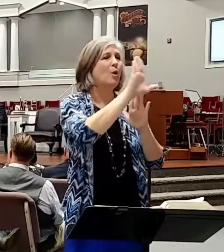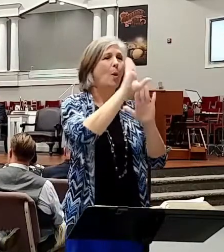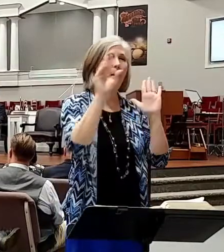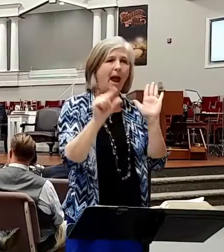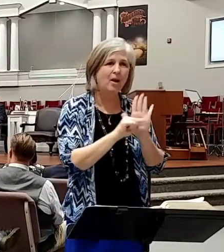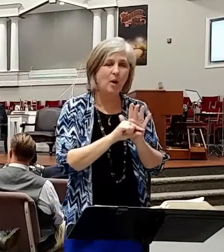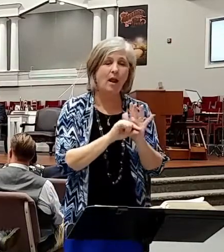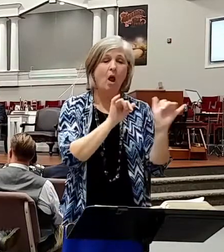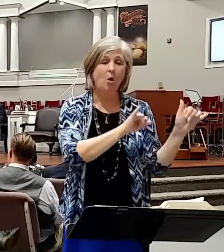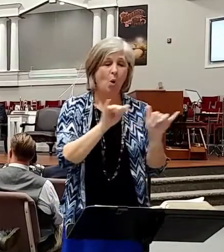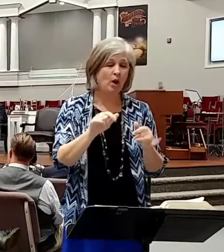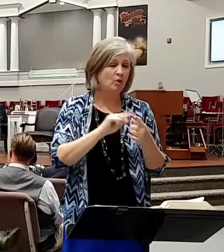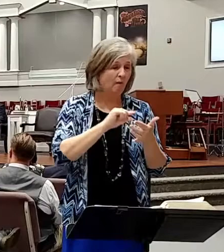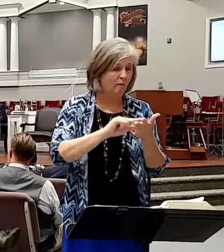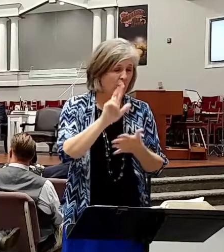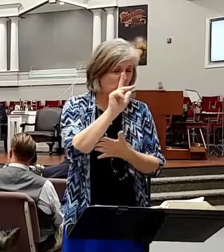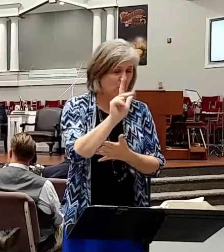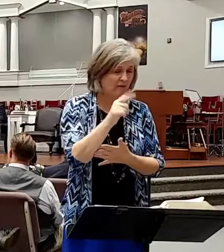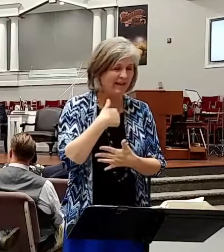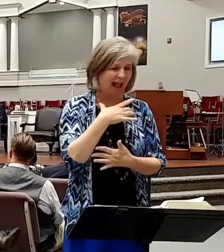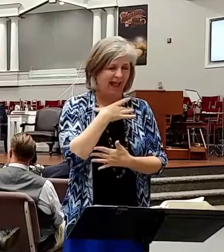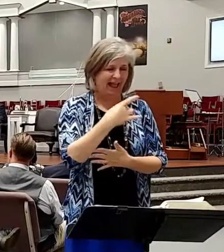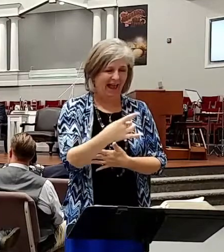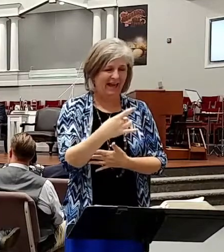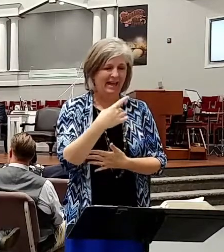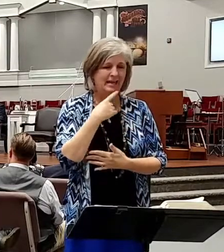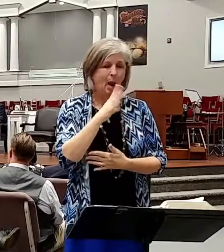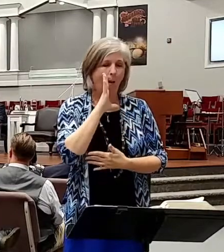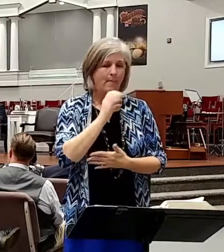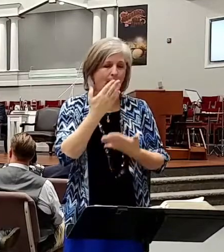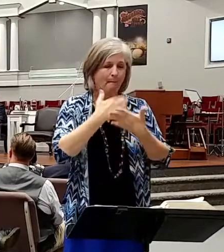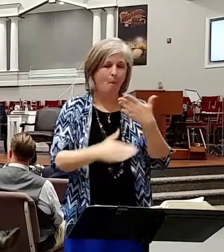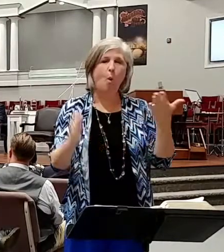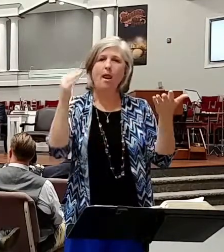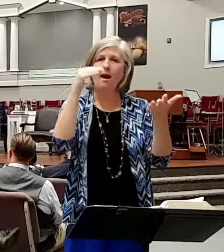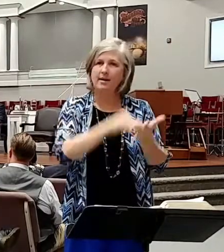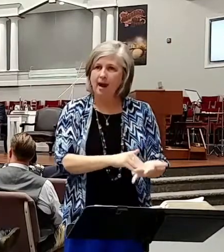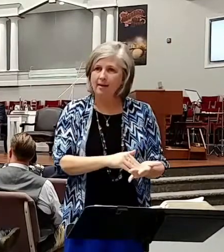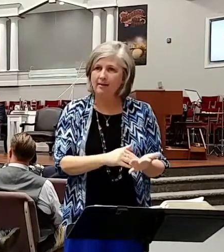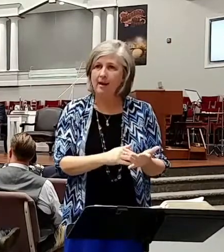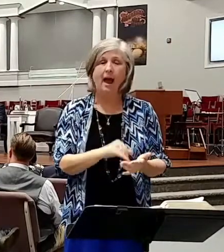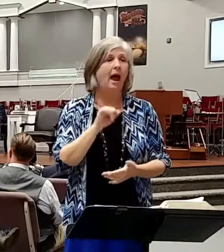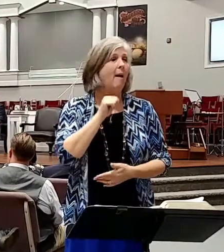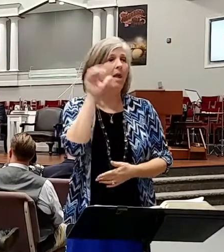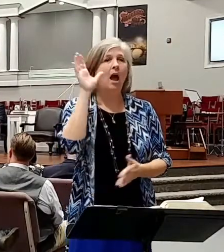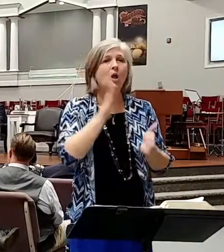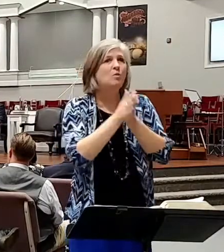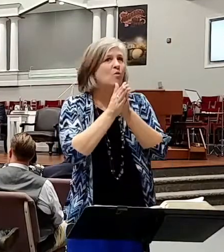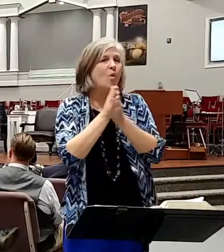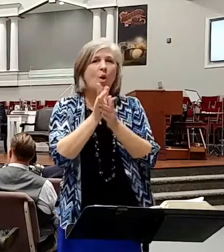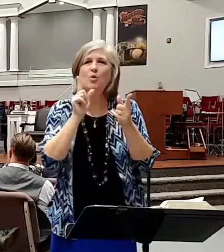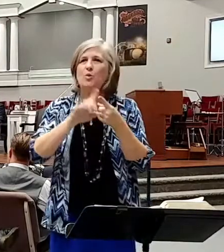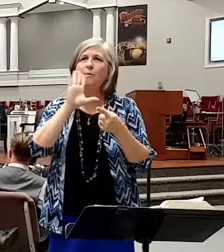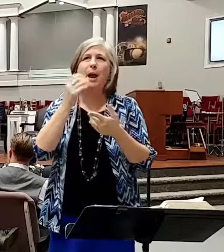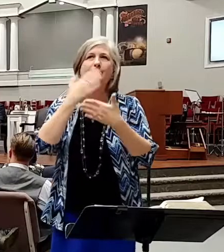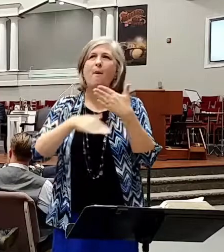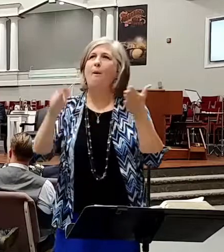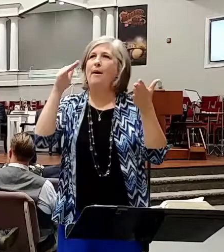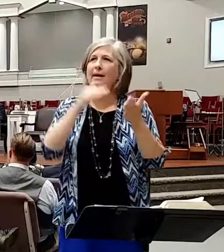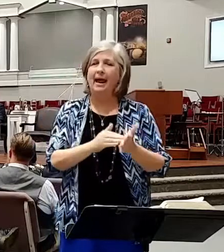According to verse number 23, I like that phrase, being born again. I'm not looking forward to getting born again. I is born